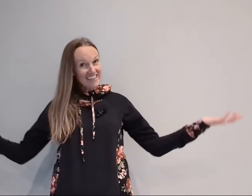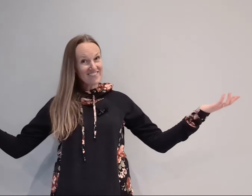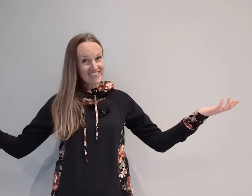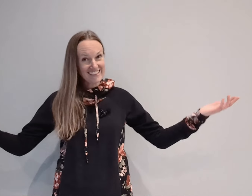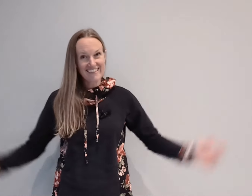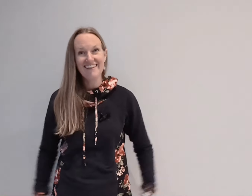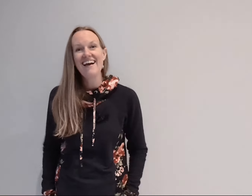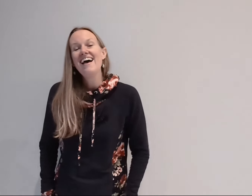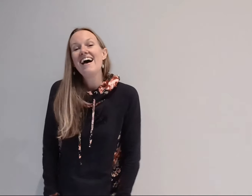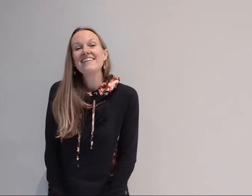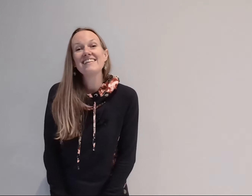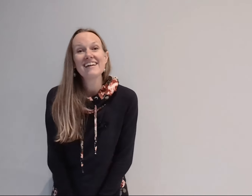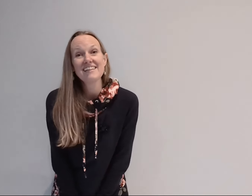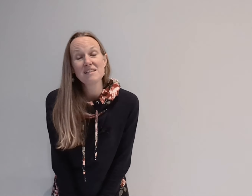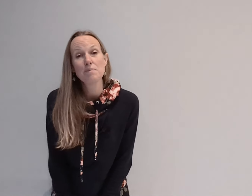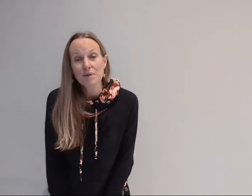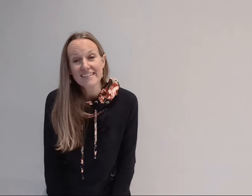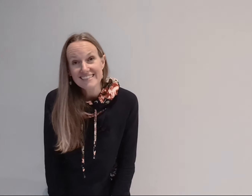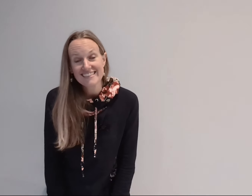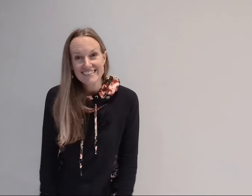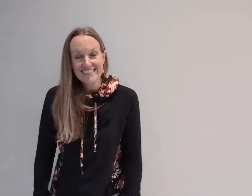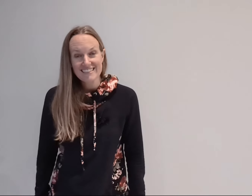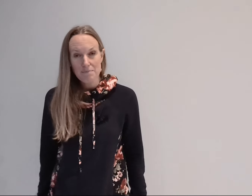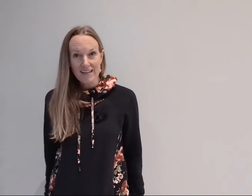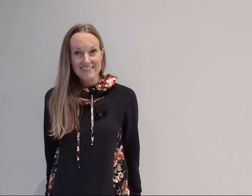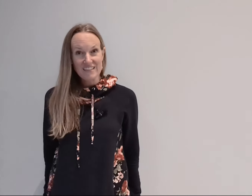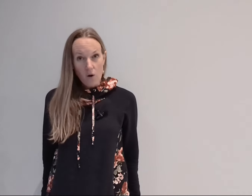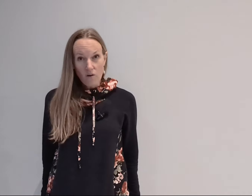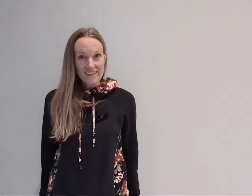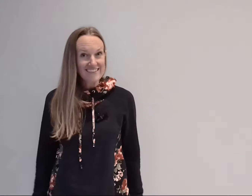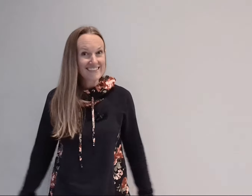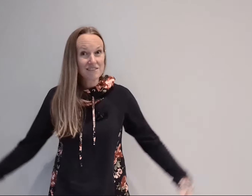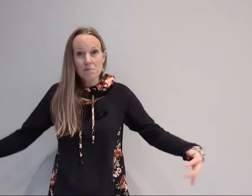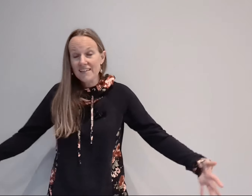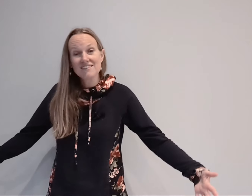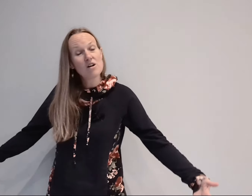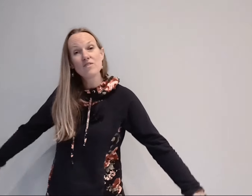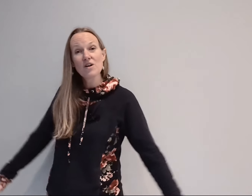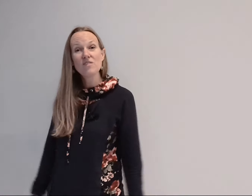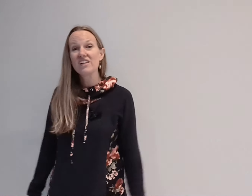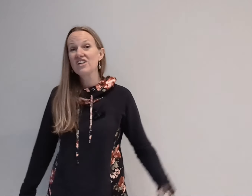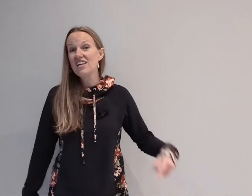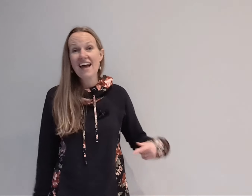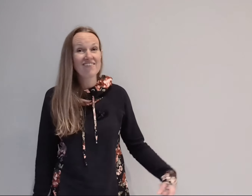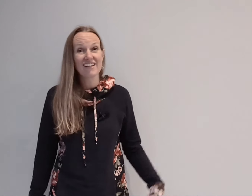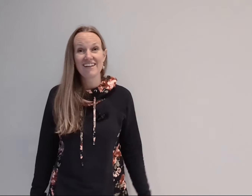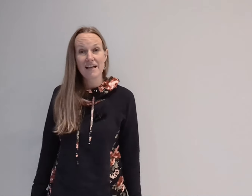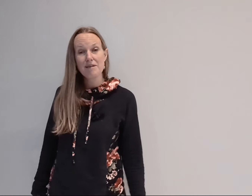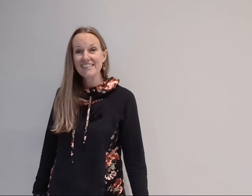that's verse 2 and then luckily the bridge is just as simple as the chorus it just repeats over and over you're never gonna let me